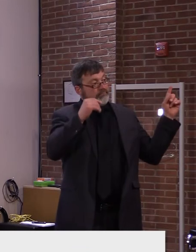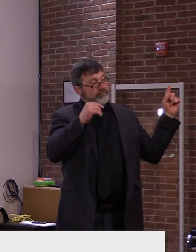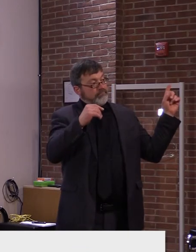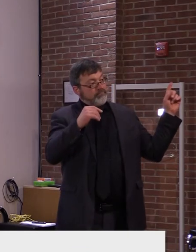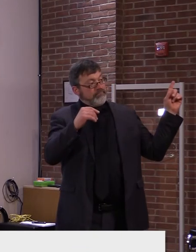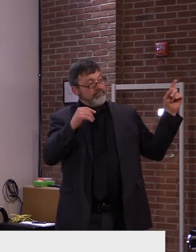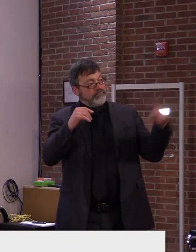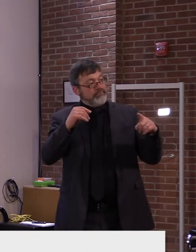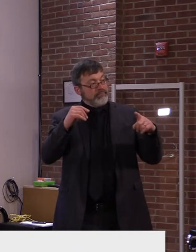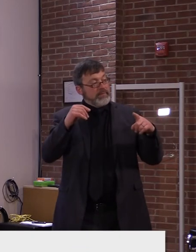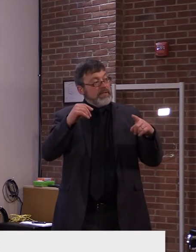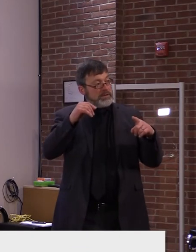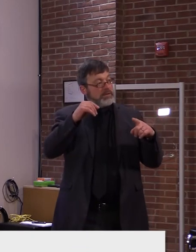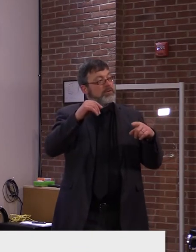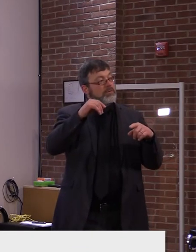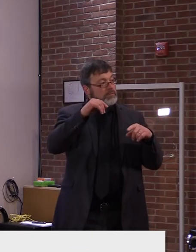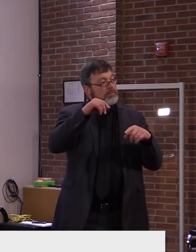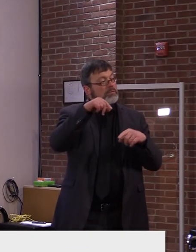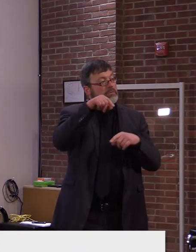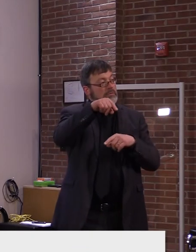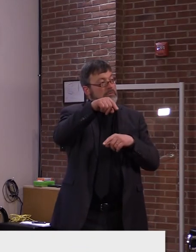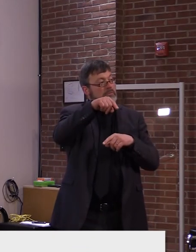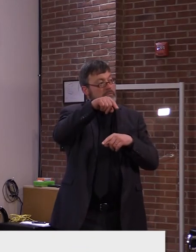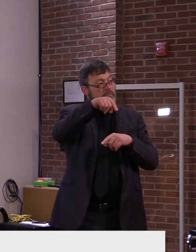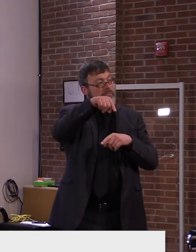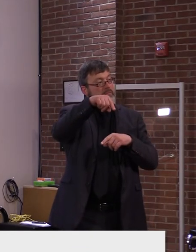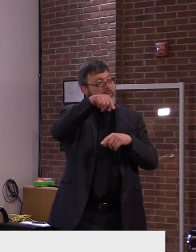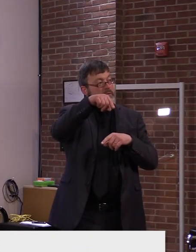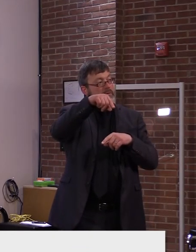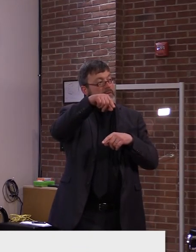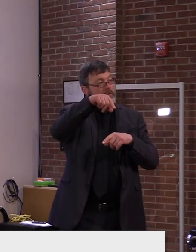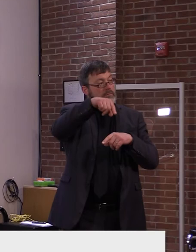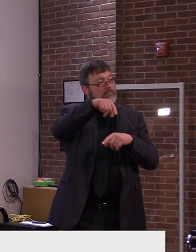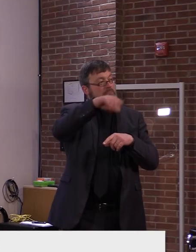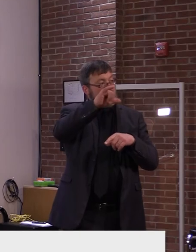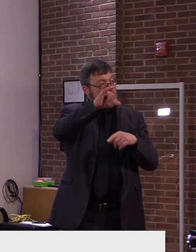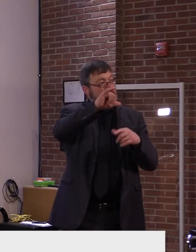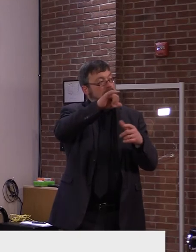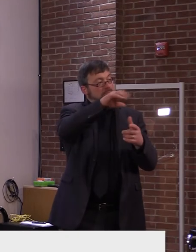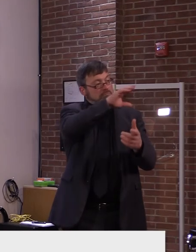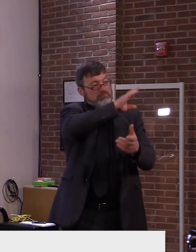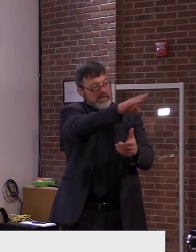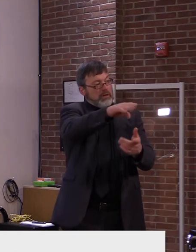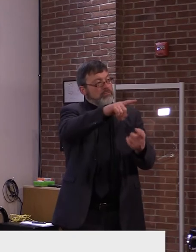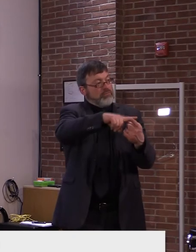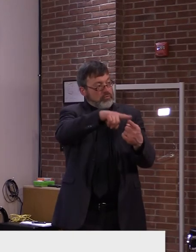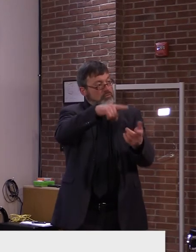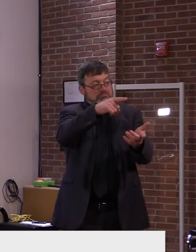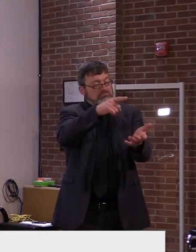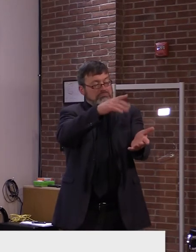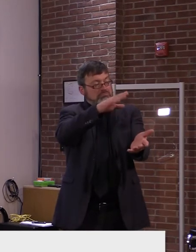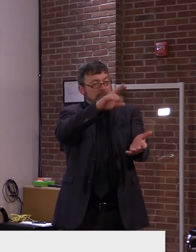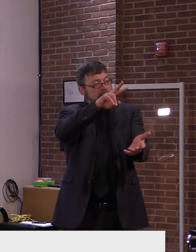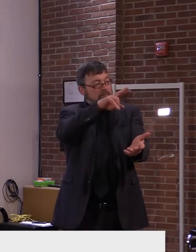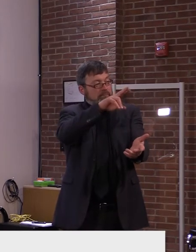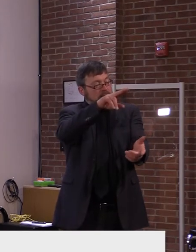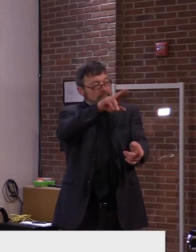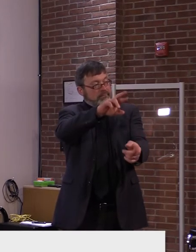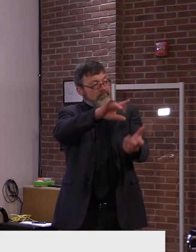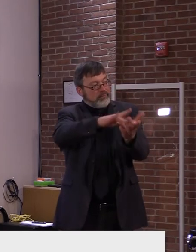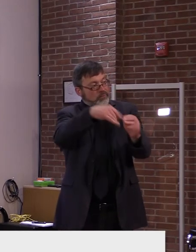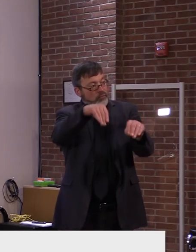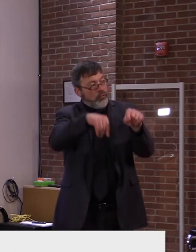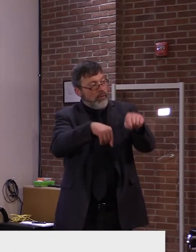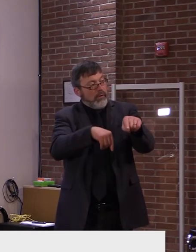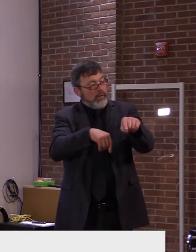good working relationship with the FQHCs and have allocated to some of the FQHCs actually state allocation. Now,